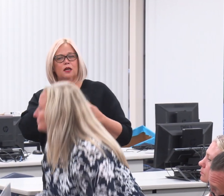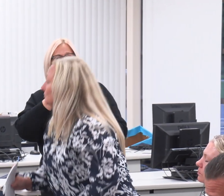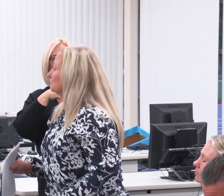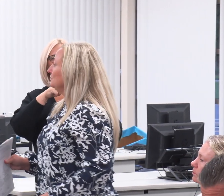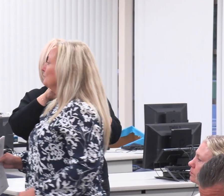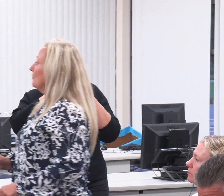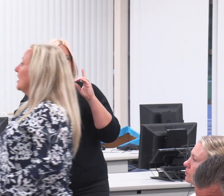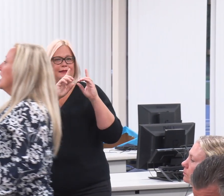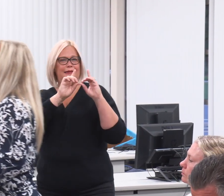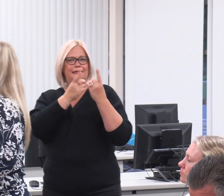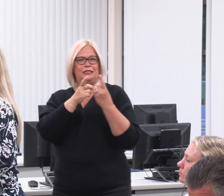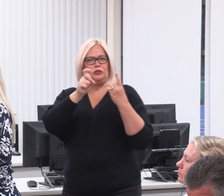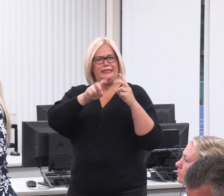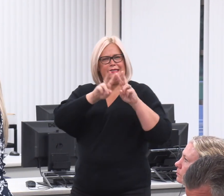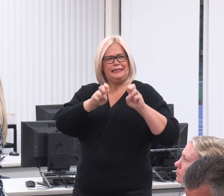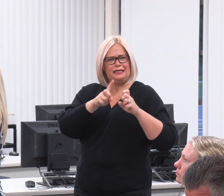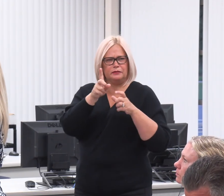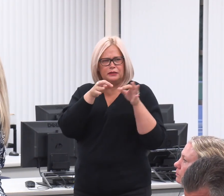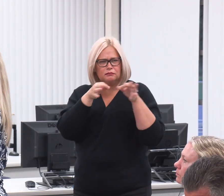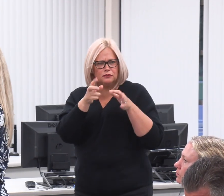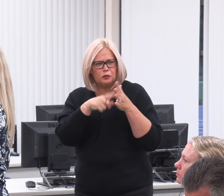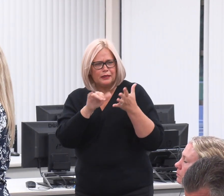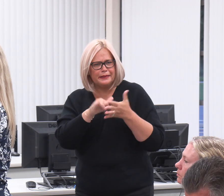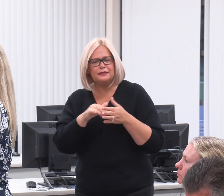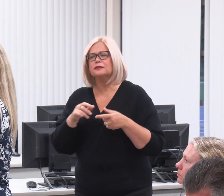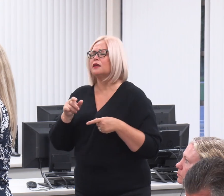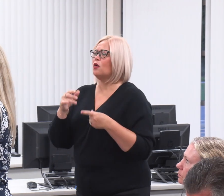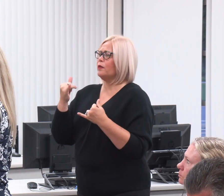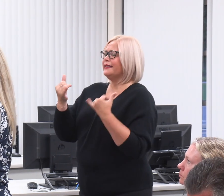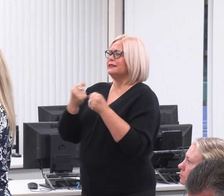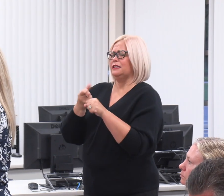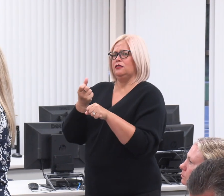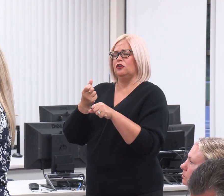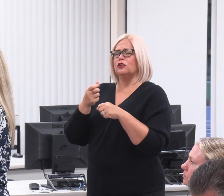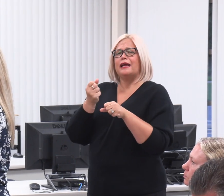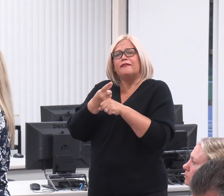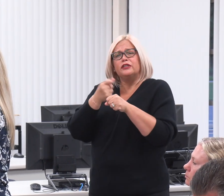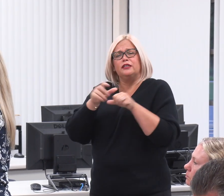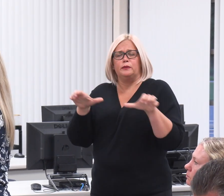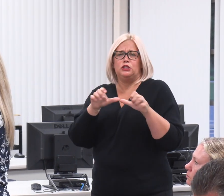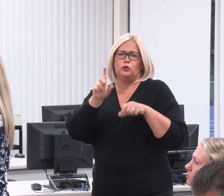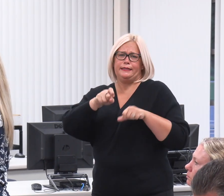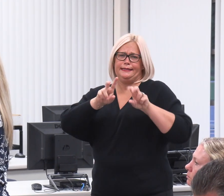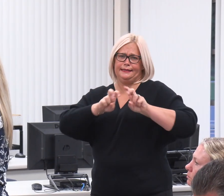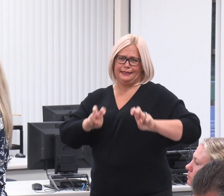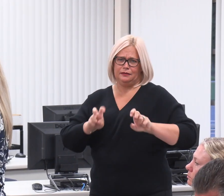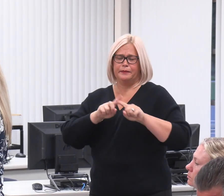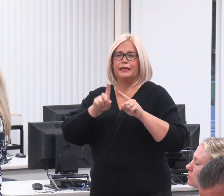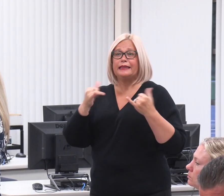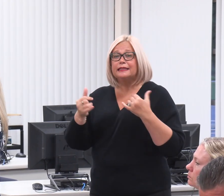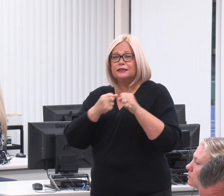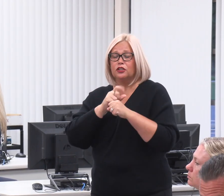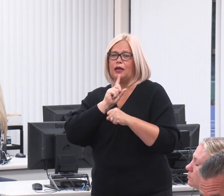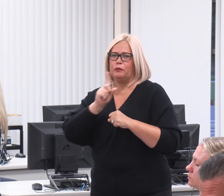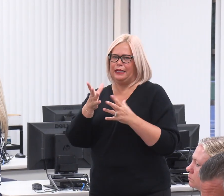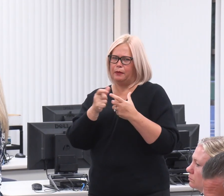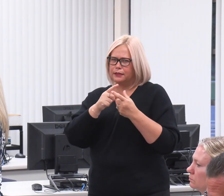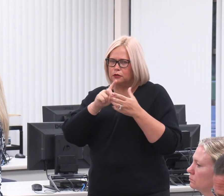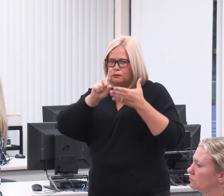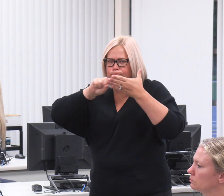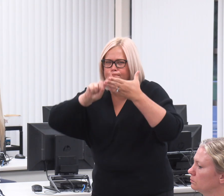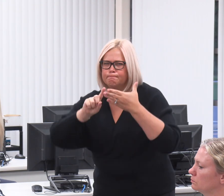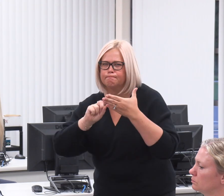assessment a little bit more? So we do it every year, but this year I really wanted to dig deep. So we started talking